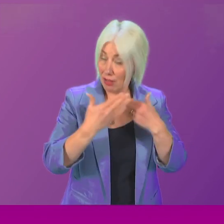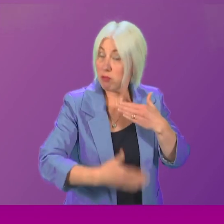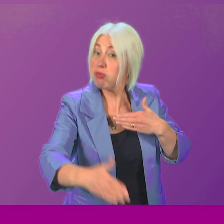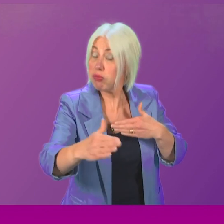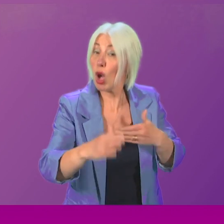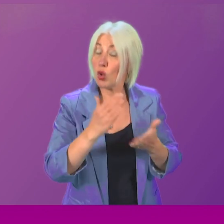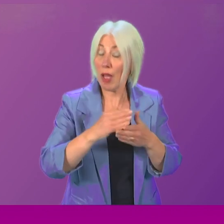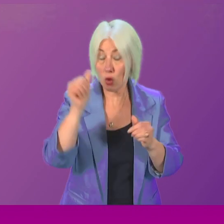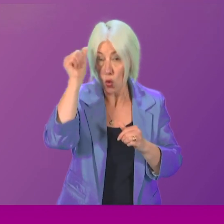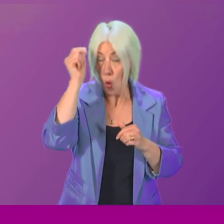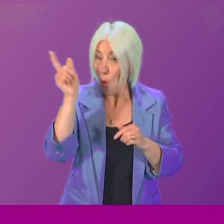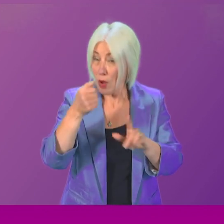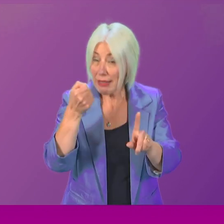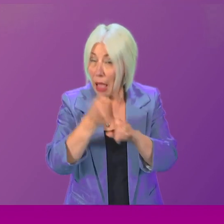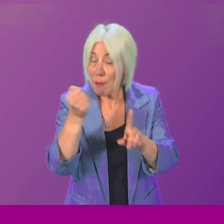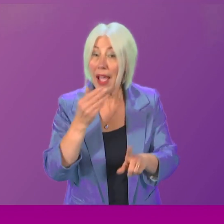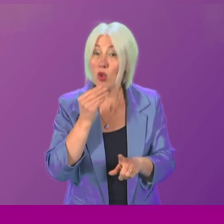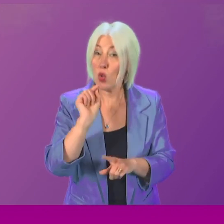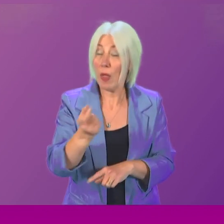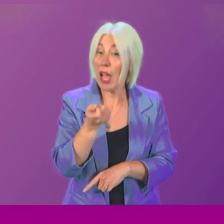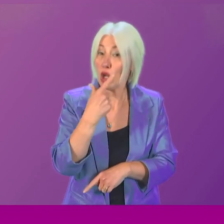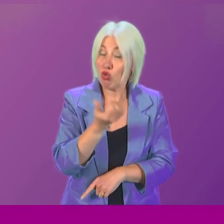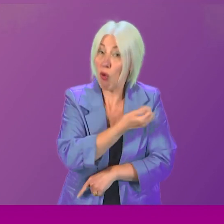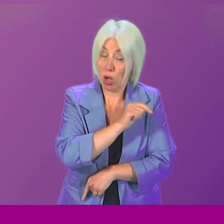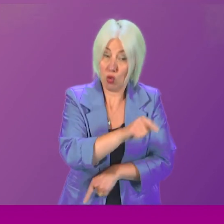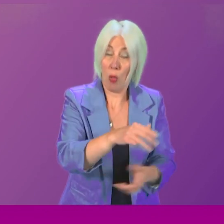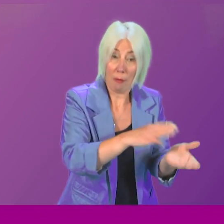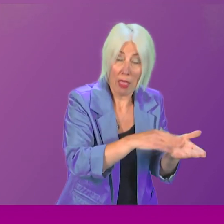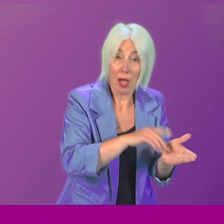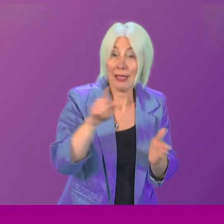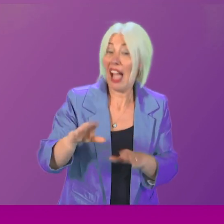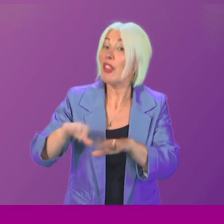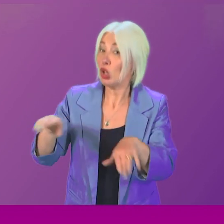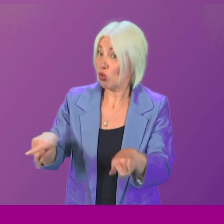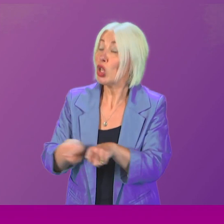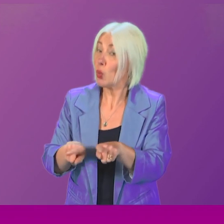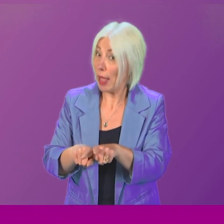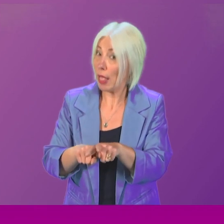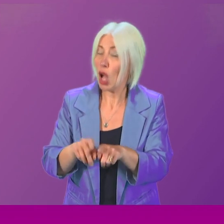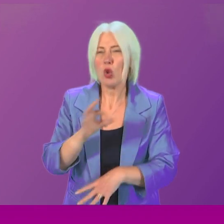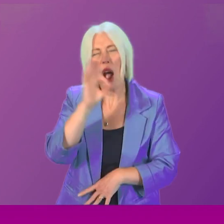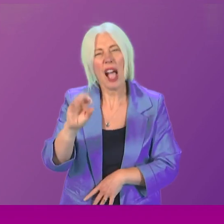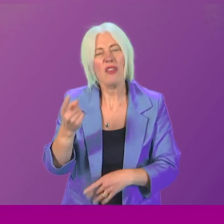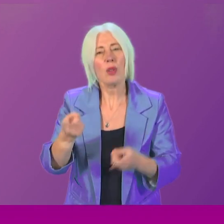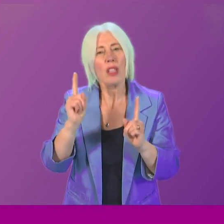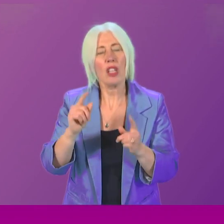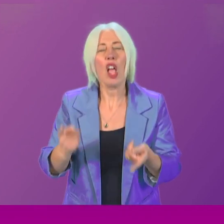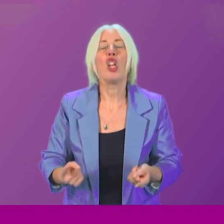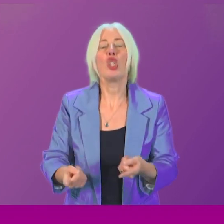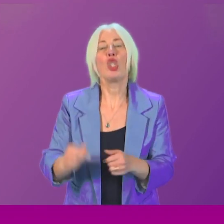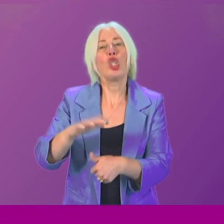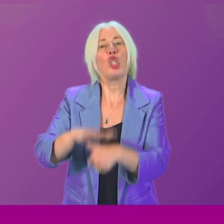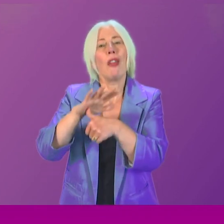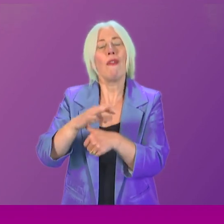raised around the impact the use of these drugs has had on mothers and children. So can I ask the First Minister what role the Chief Medical Officer in Scotland